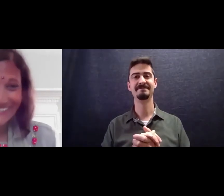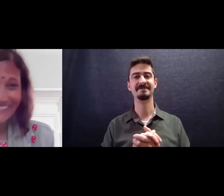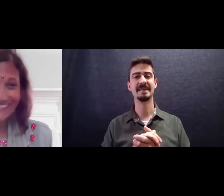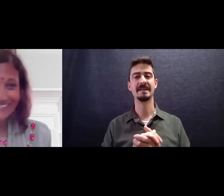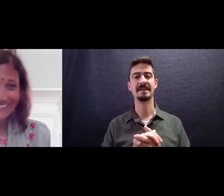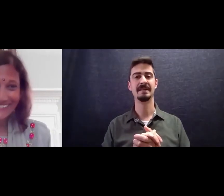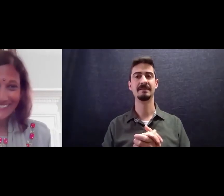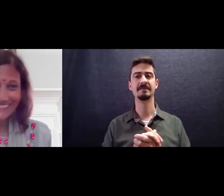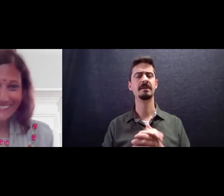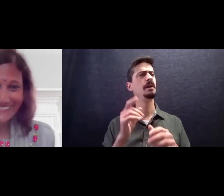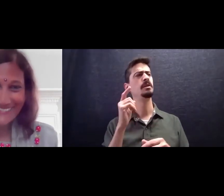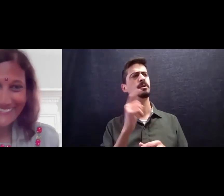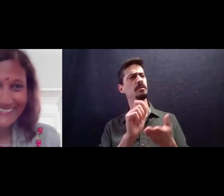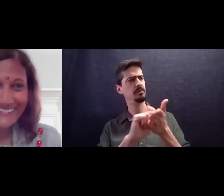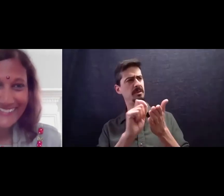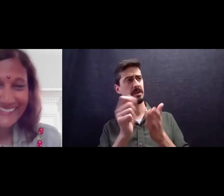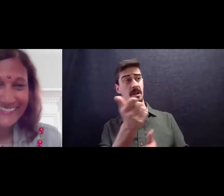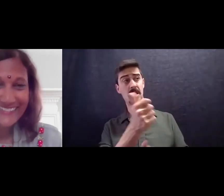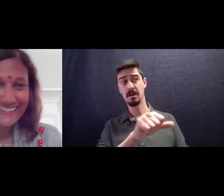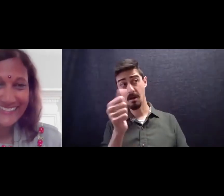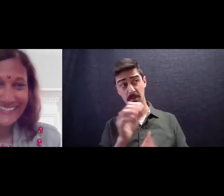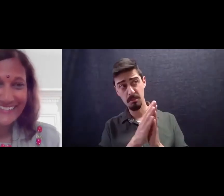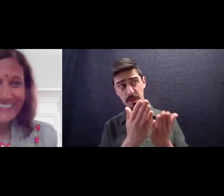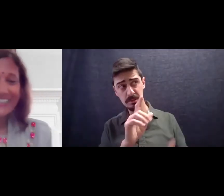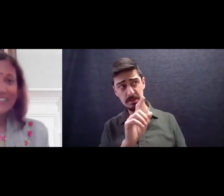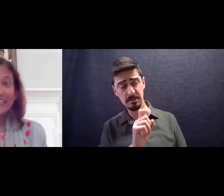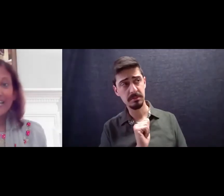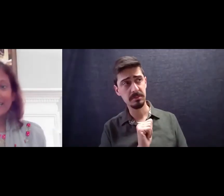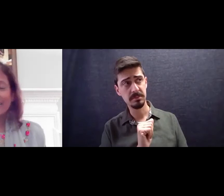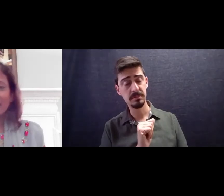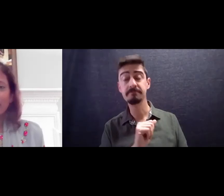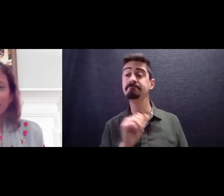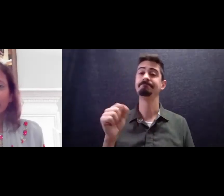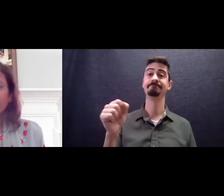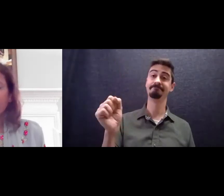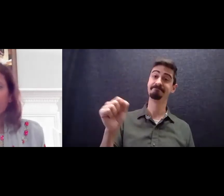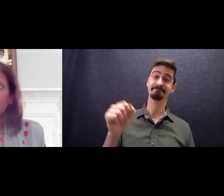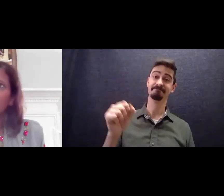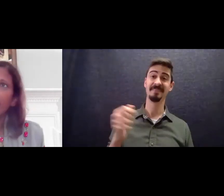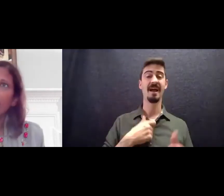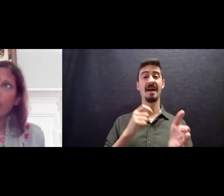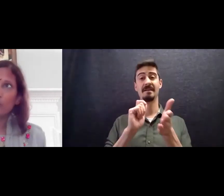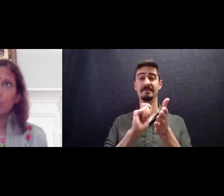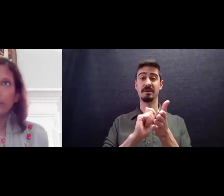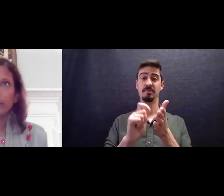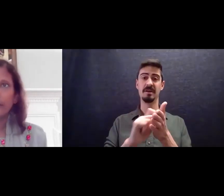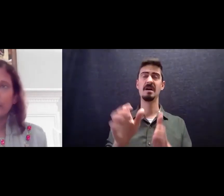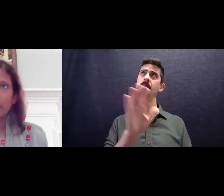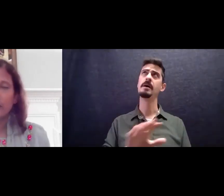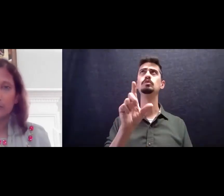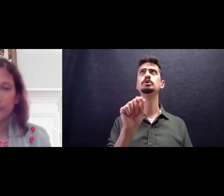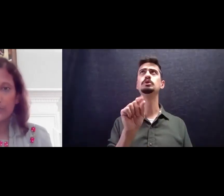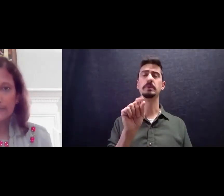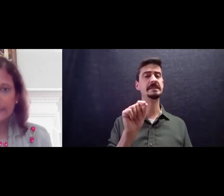Have you written any other books, Anita? Yes, I've written, I have about 20